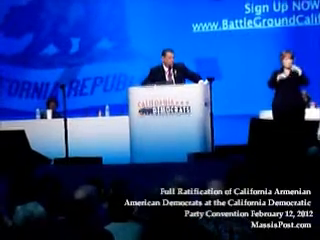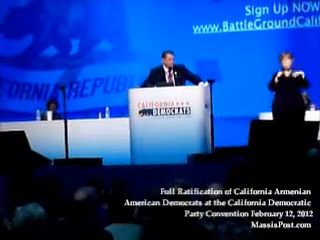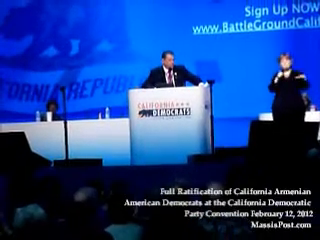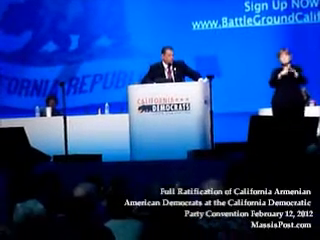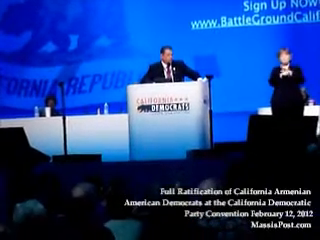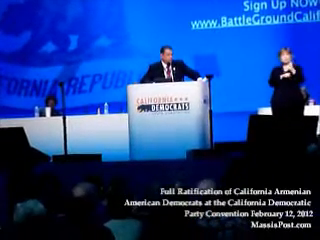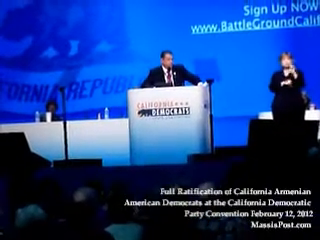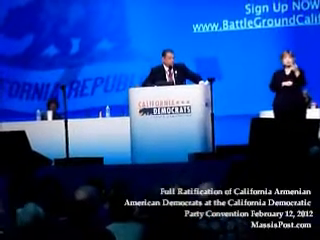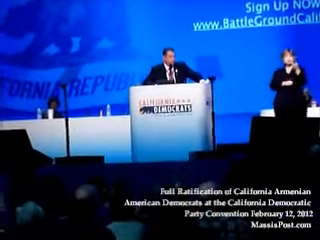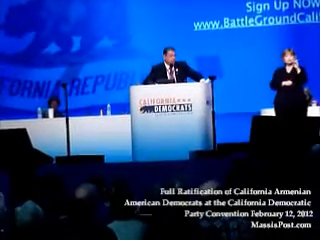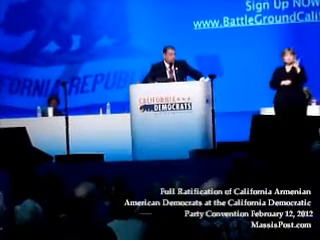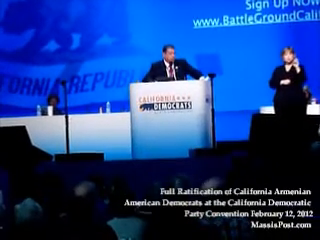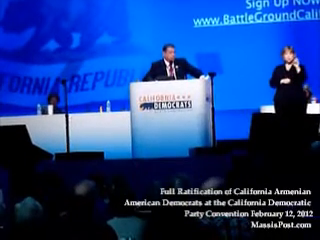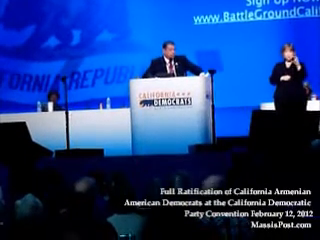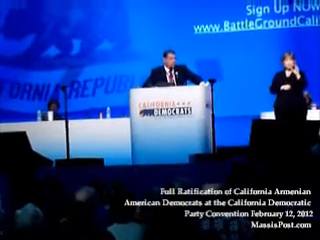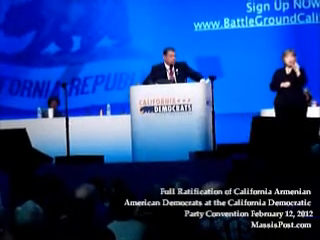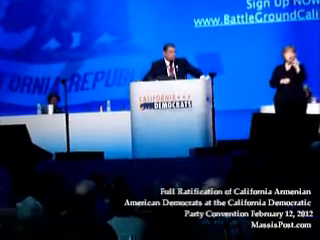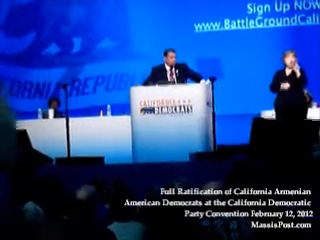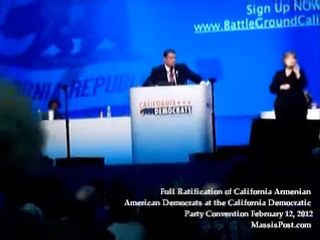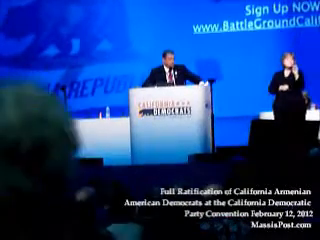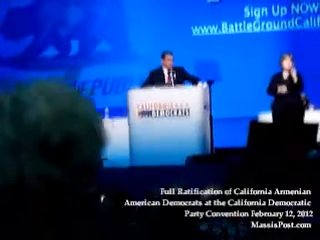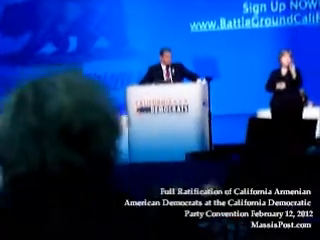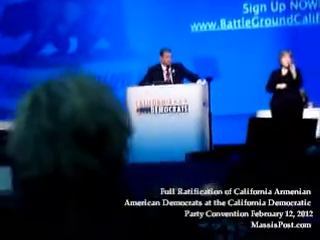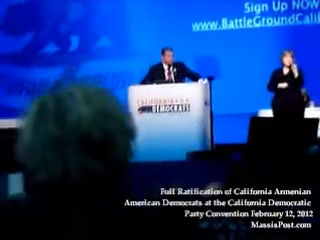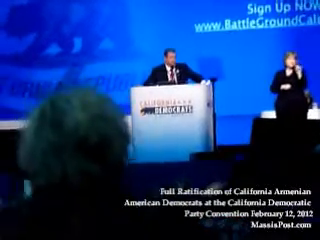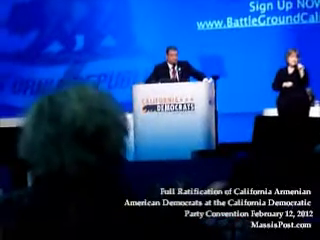for the California Armenian American Democrats.